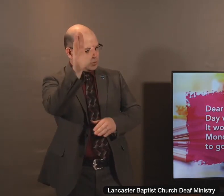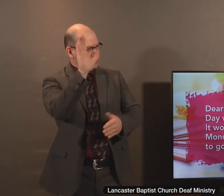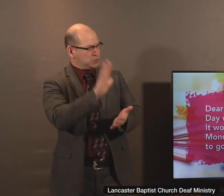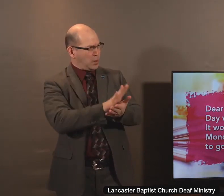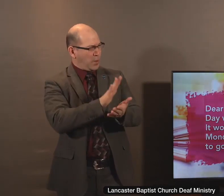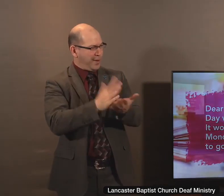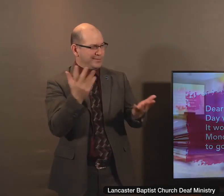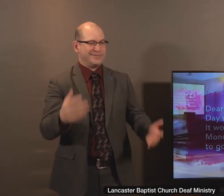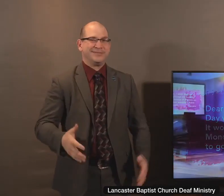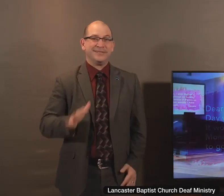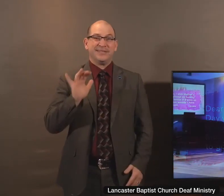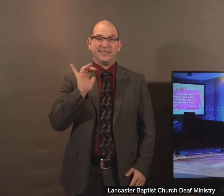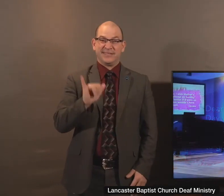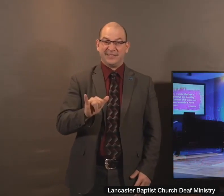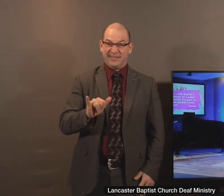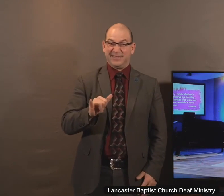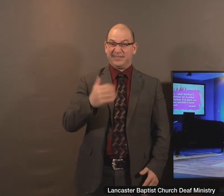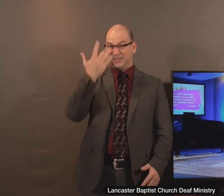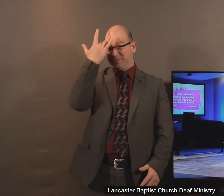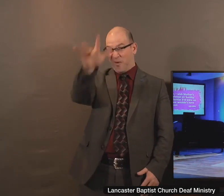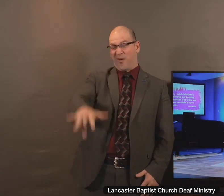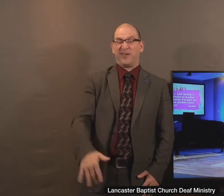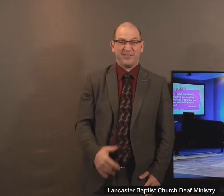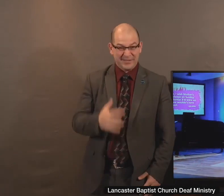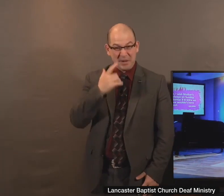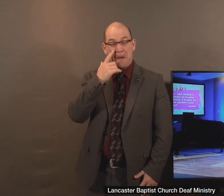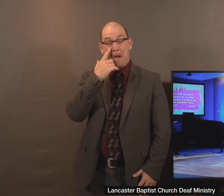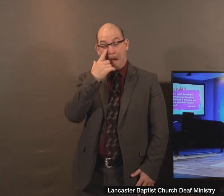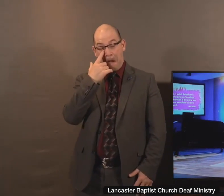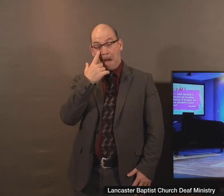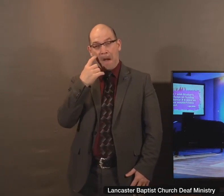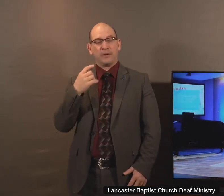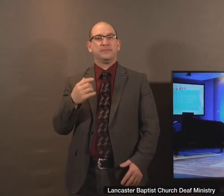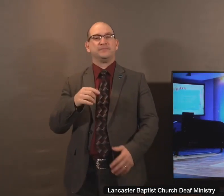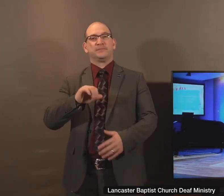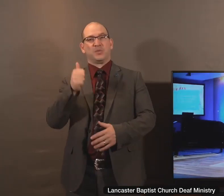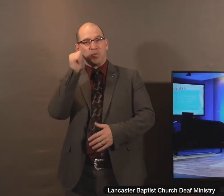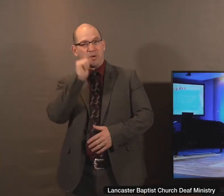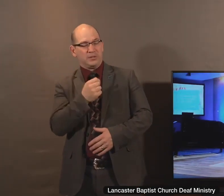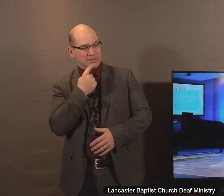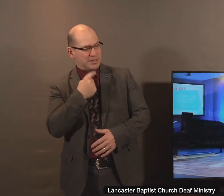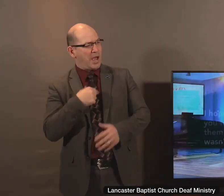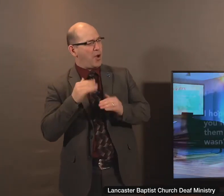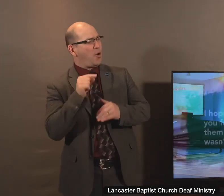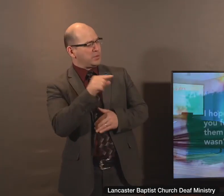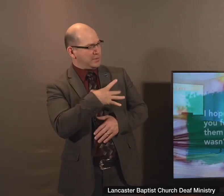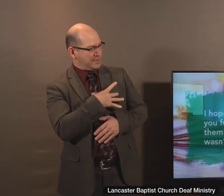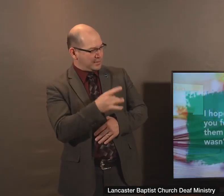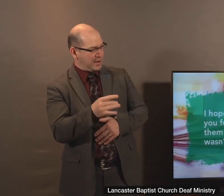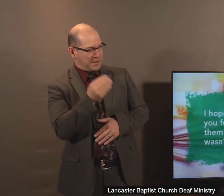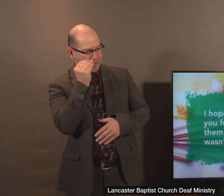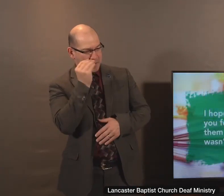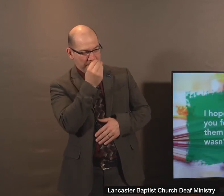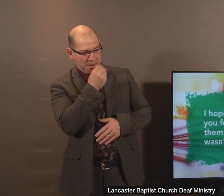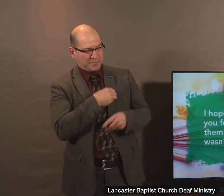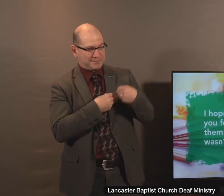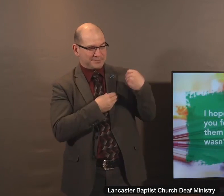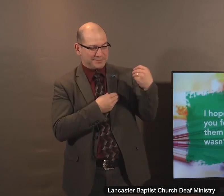Now, there's a real thinker, Eileen. She was thinking, wasn't she? Diane, she wrote, I hope you like the flowers I got you for Mother's Day.